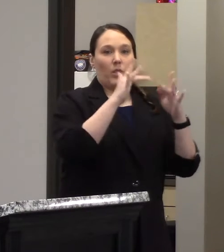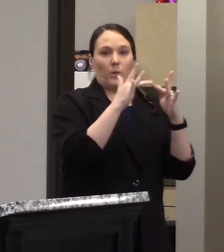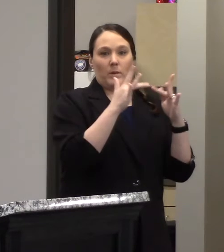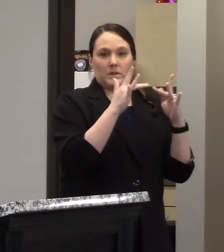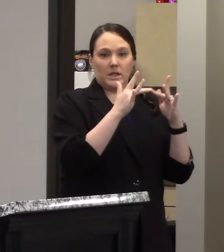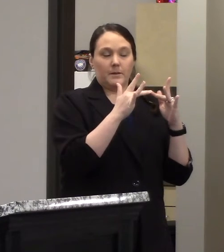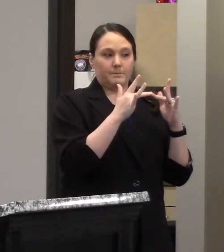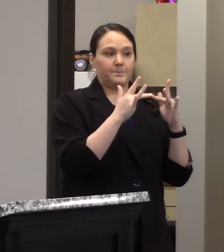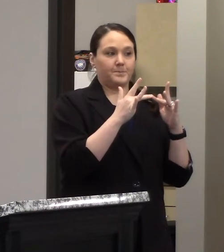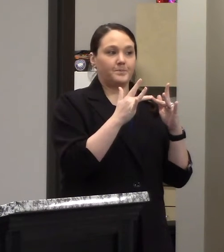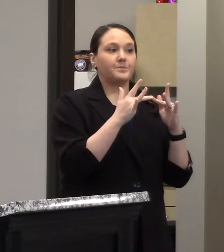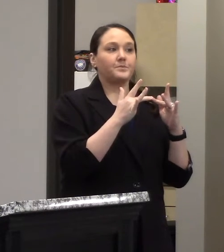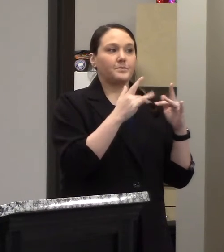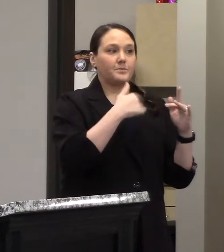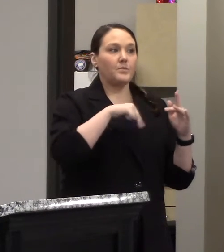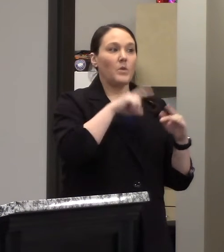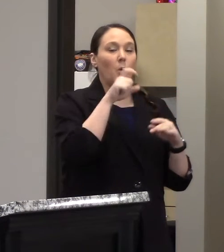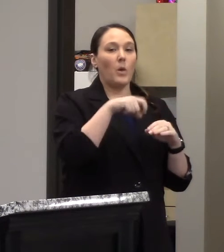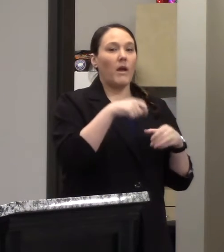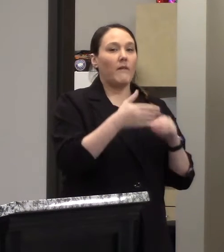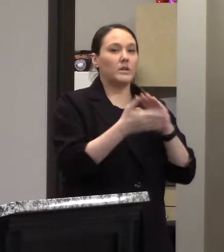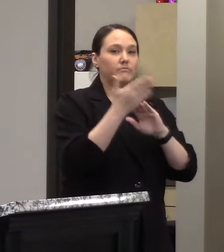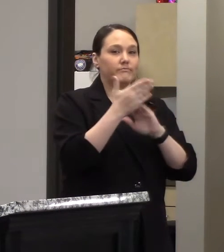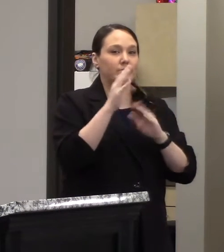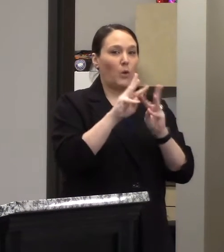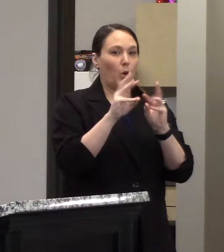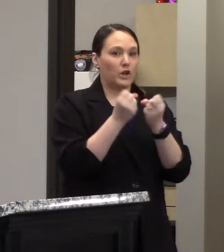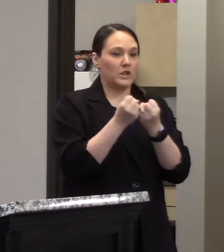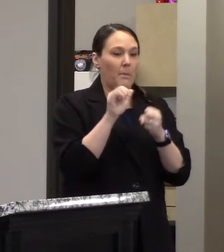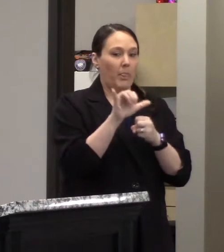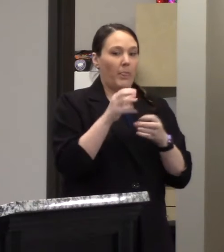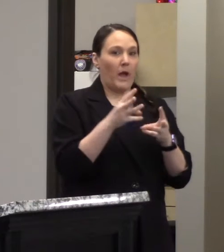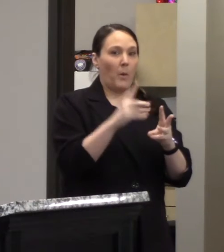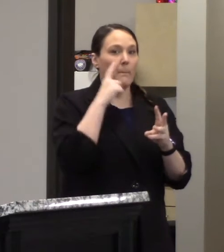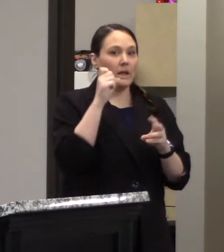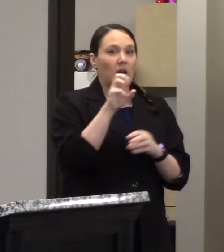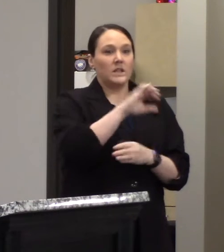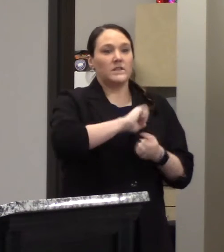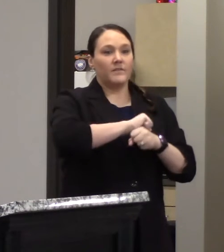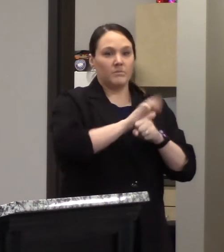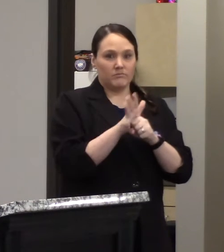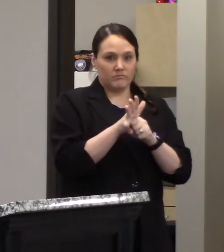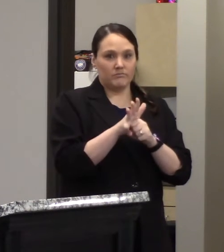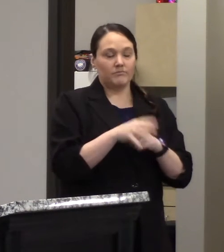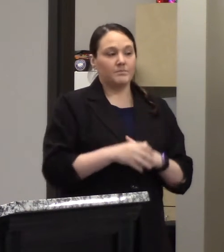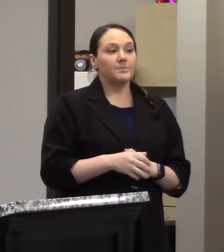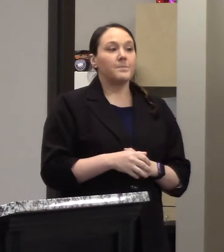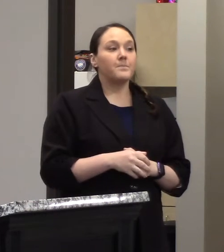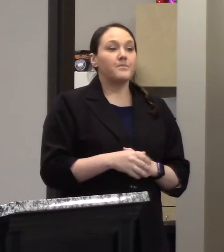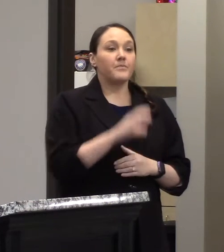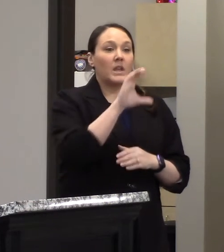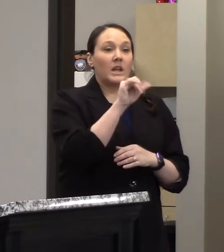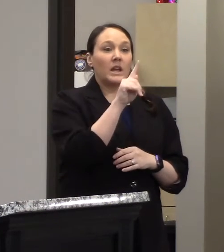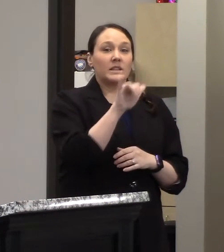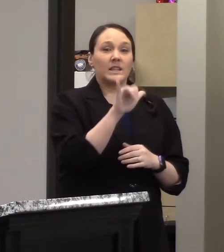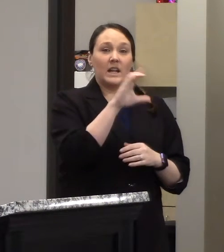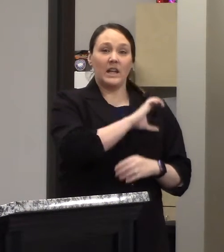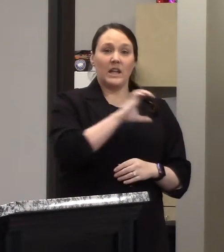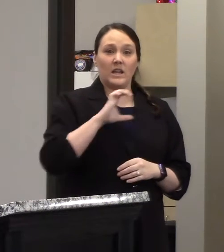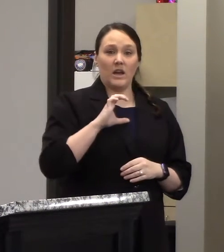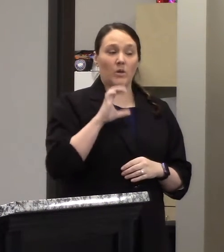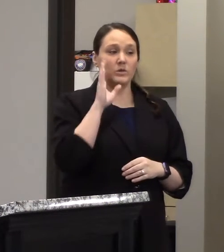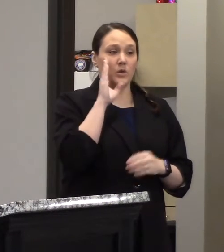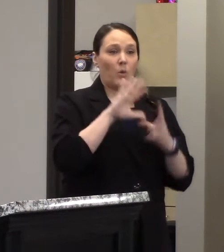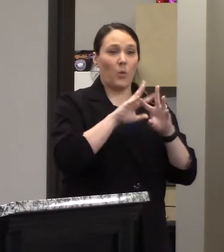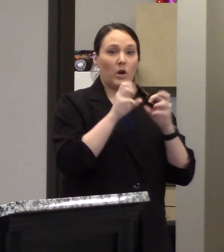we're having to conduct these workshops this way due to the COVID-19 pandemic the city council workshop will also be